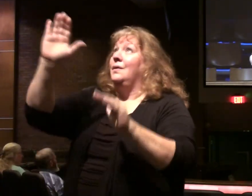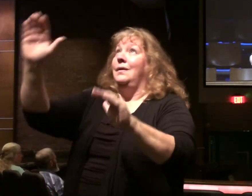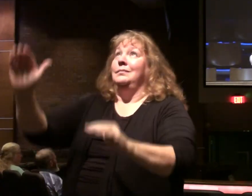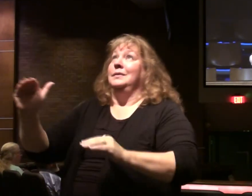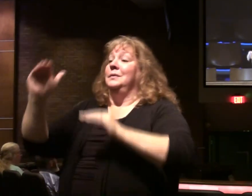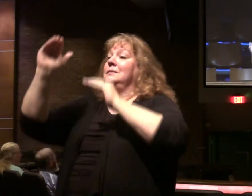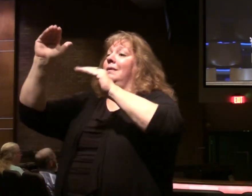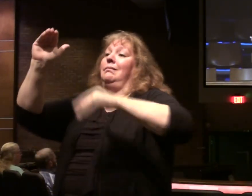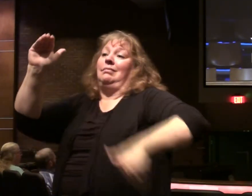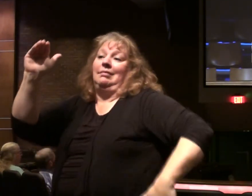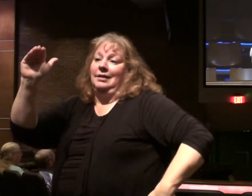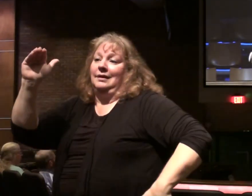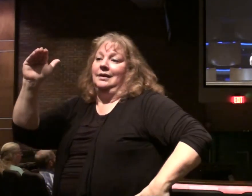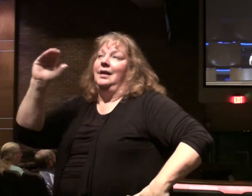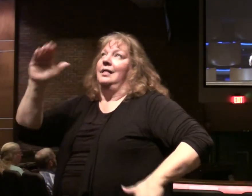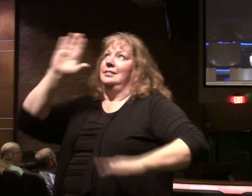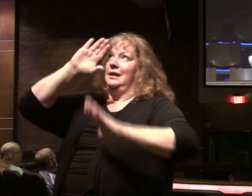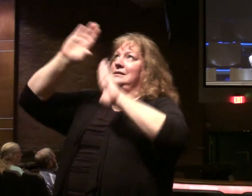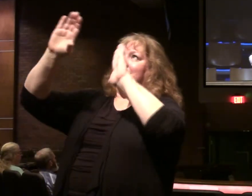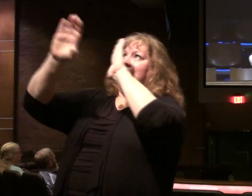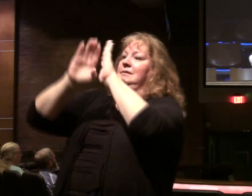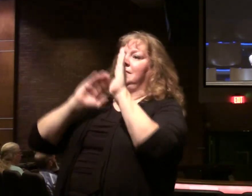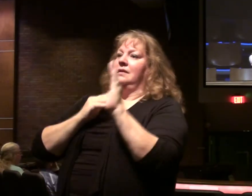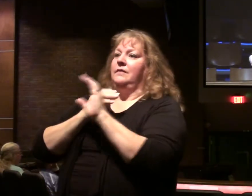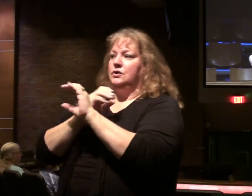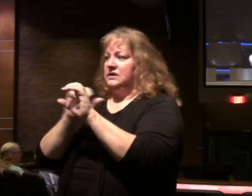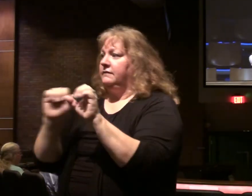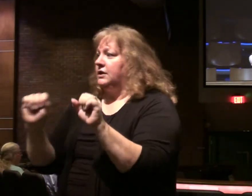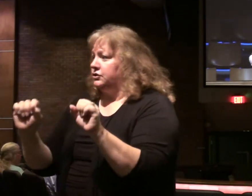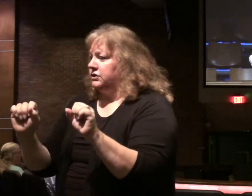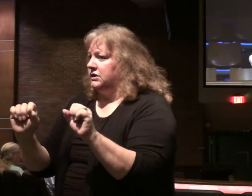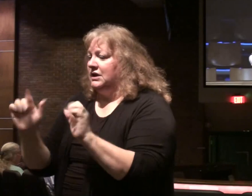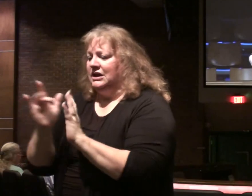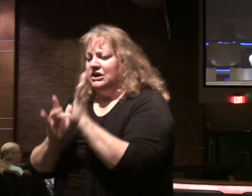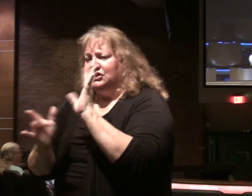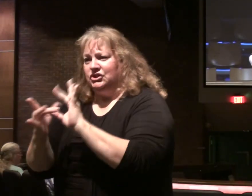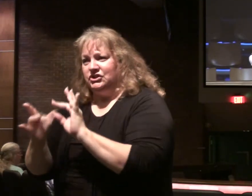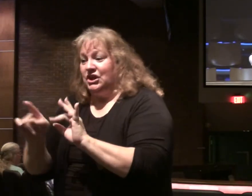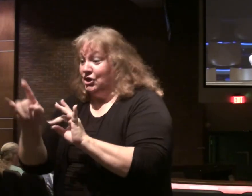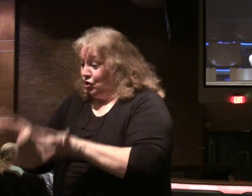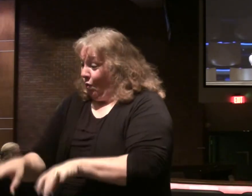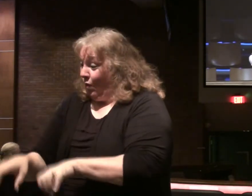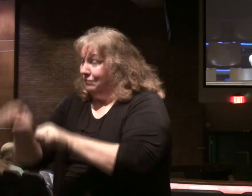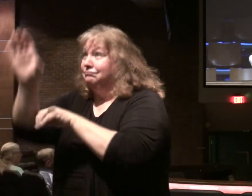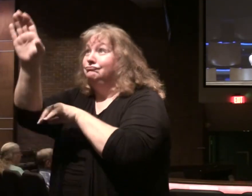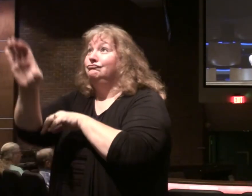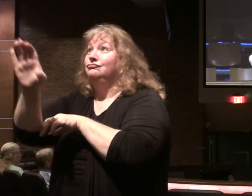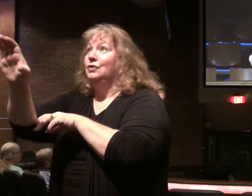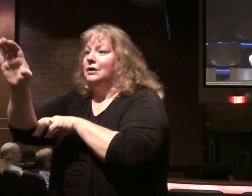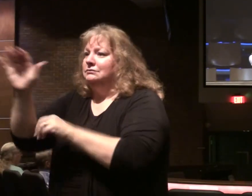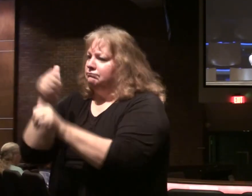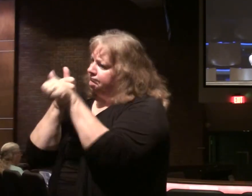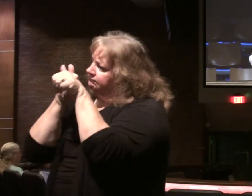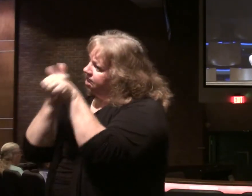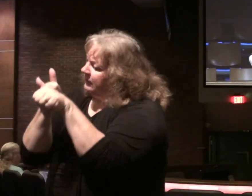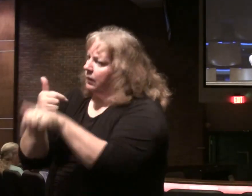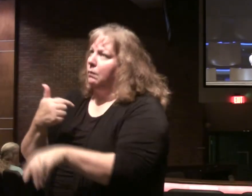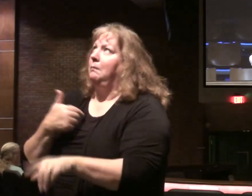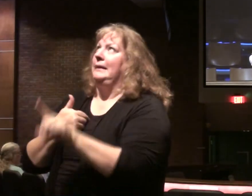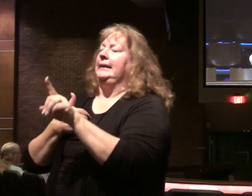speak. As the symbol of our salvation. Christ says you must take up your cross. And follow me.